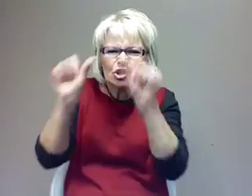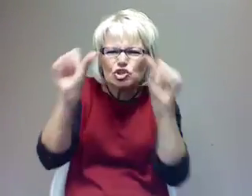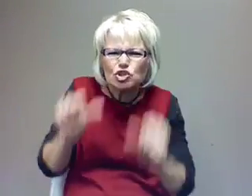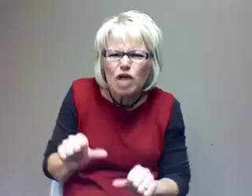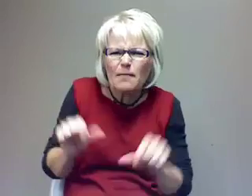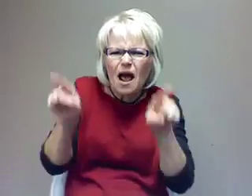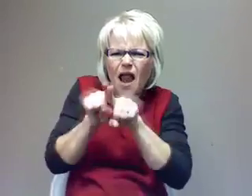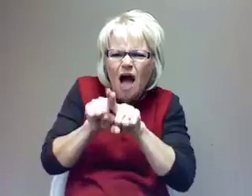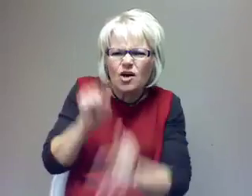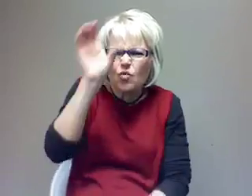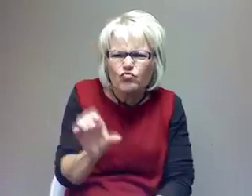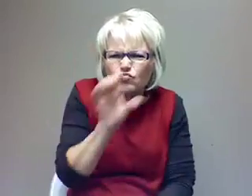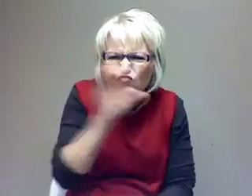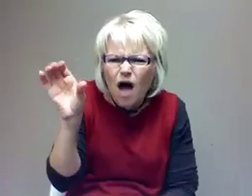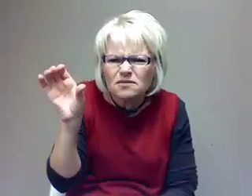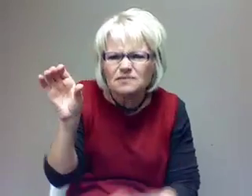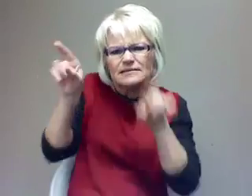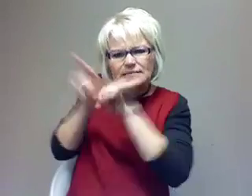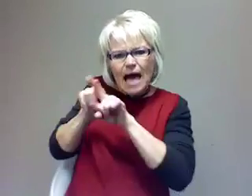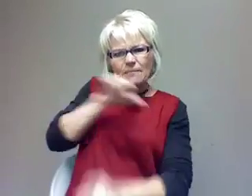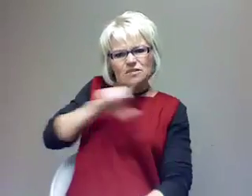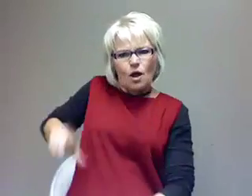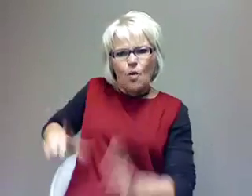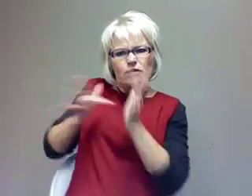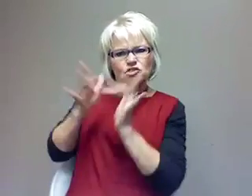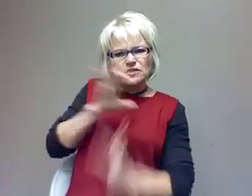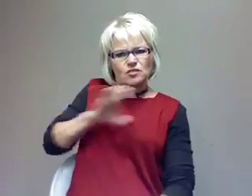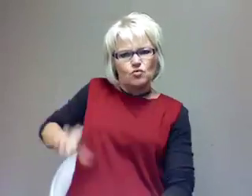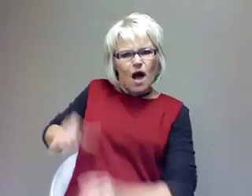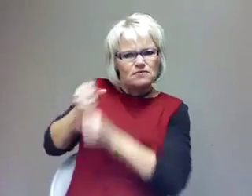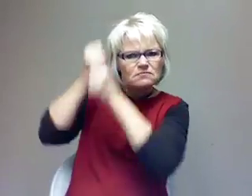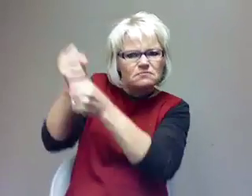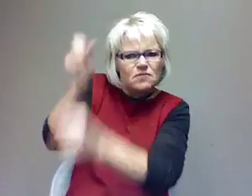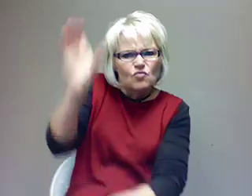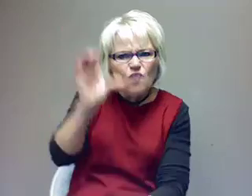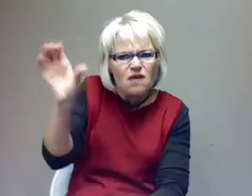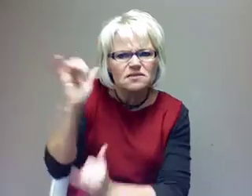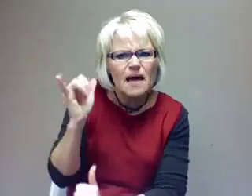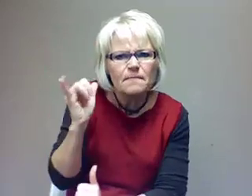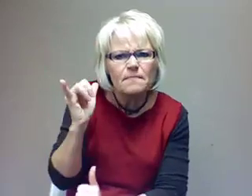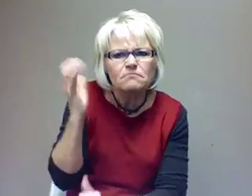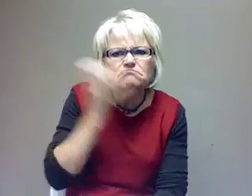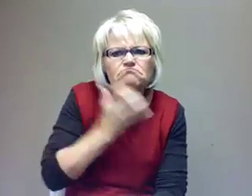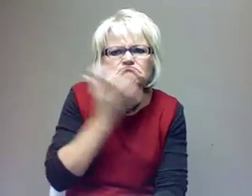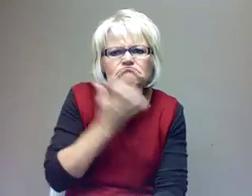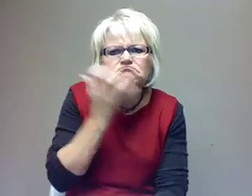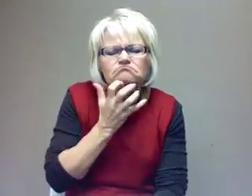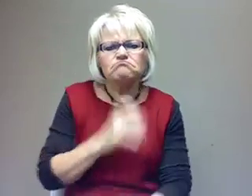Christ. And immediately, I'm thinking about the words of Paul in Colossians 1. You know this beautiful passage